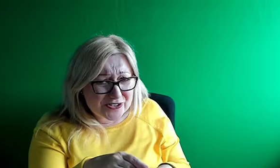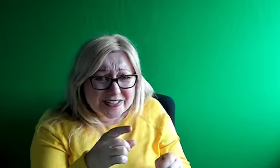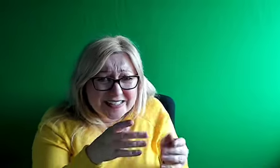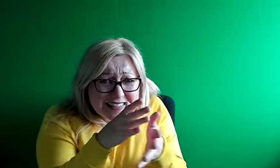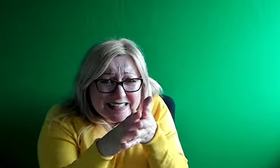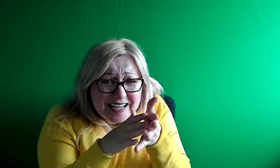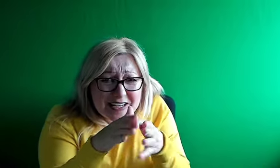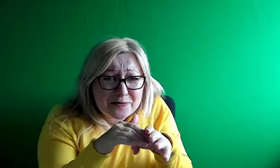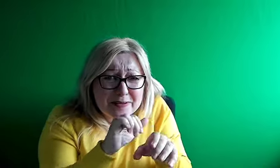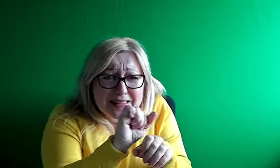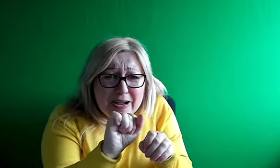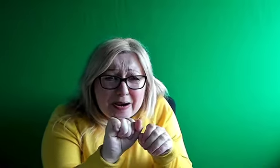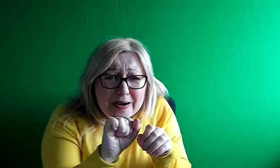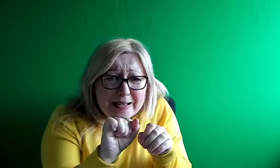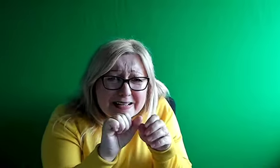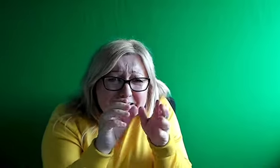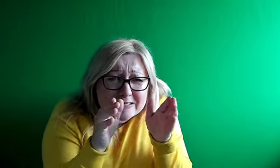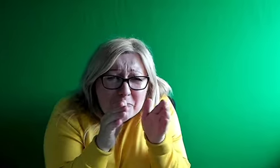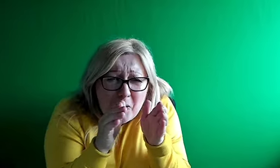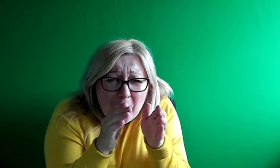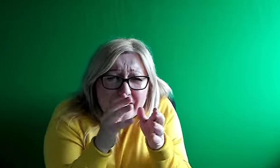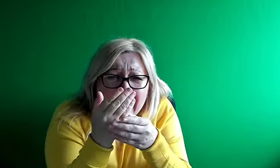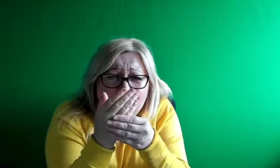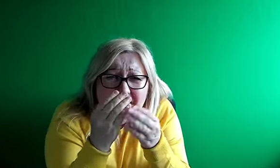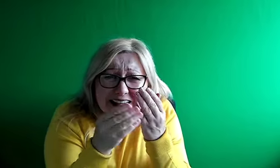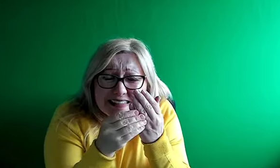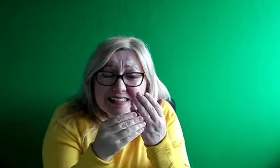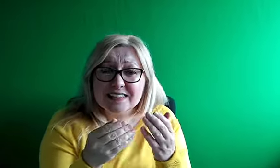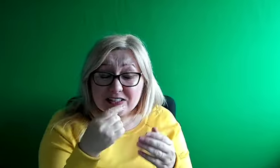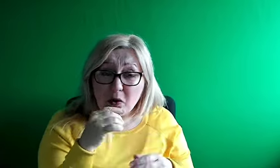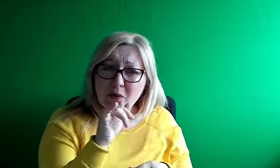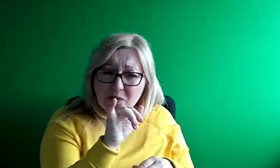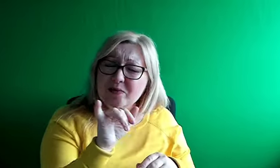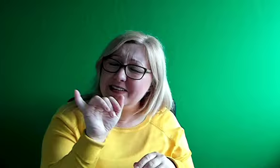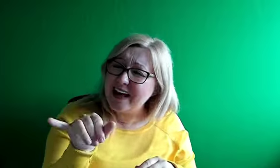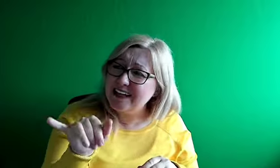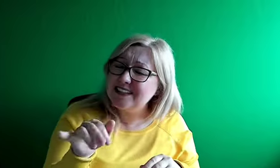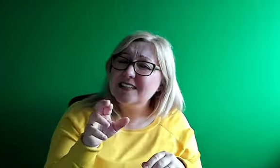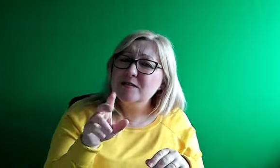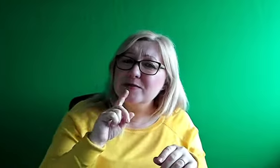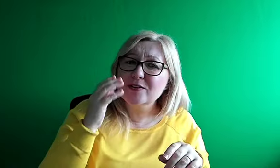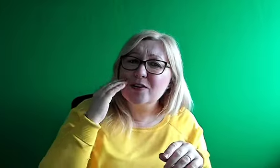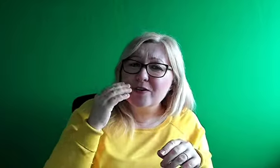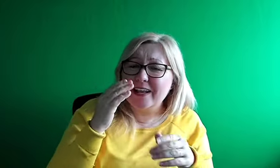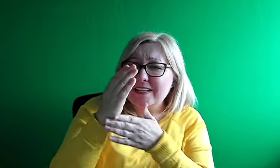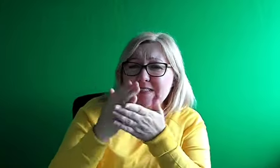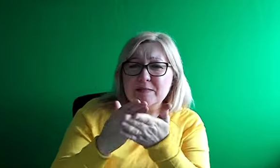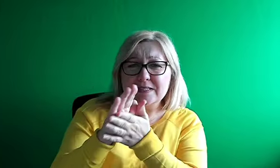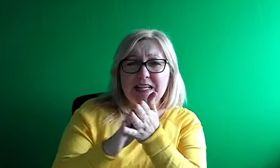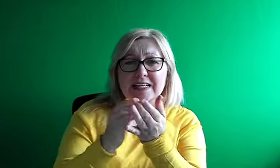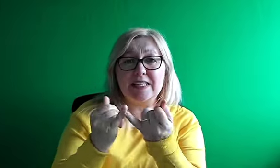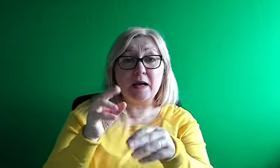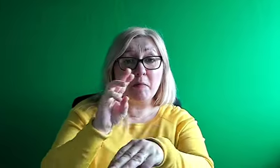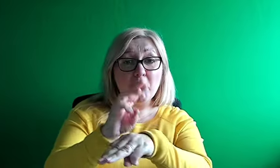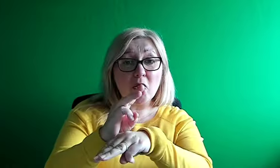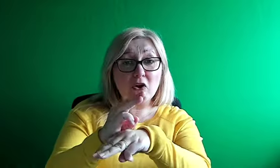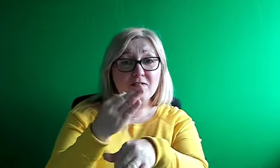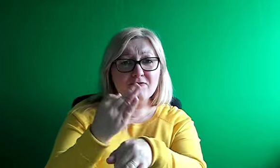So we have what we call a of baby sign language, and we sign for mother and father, and a little bit more context, but they'll sign for mama and dada on their cheek, and it's just like